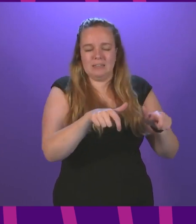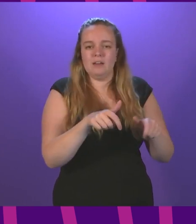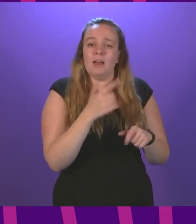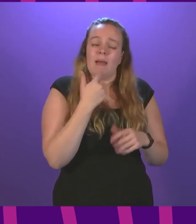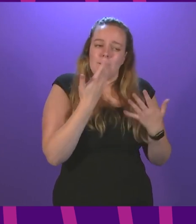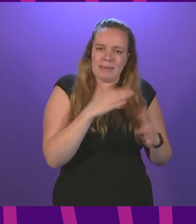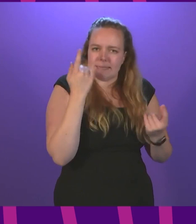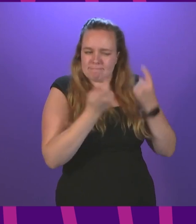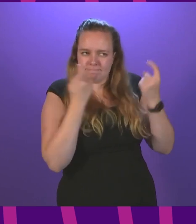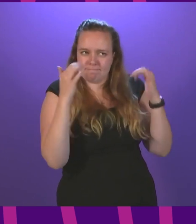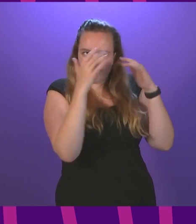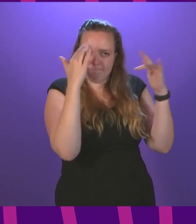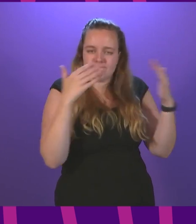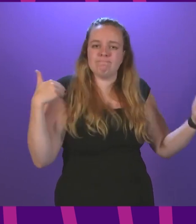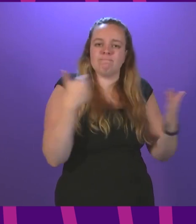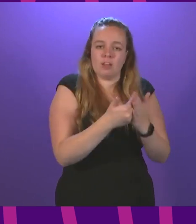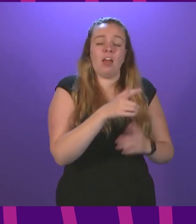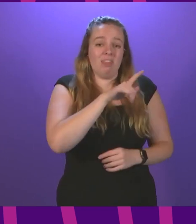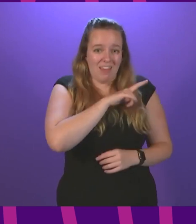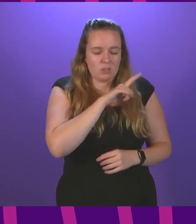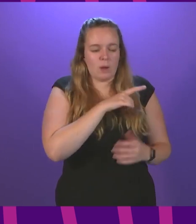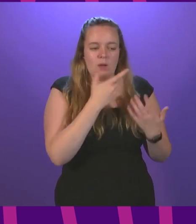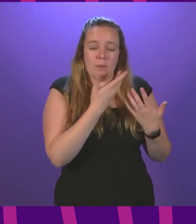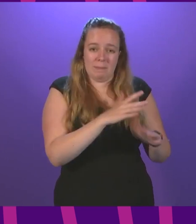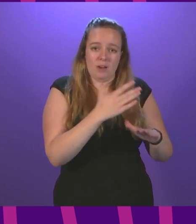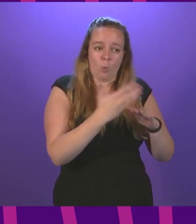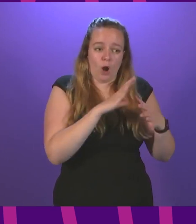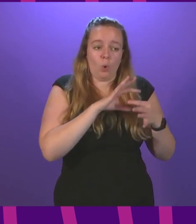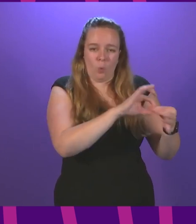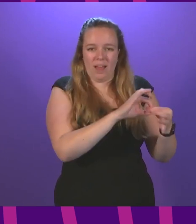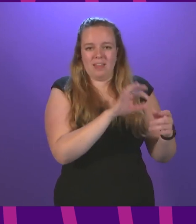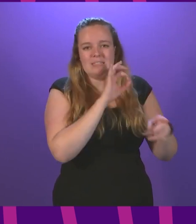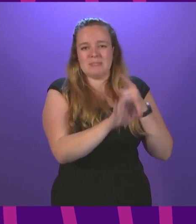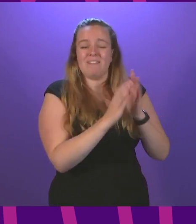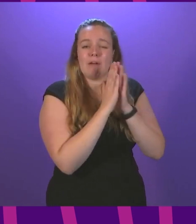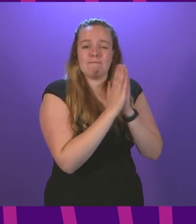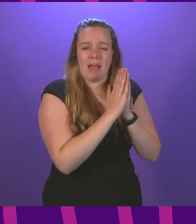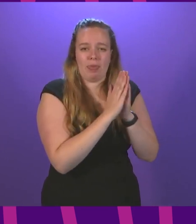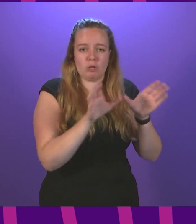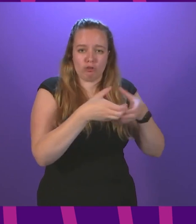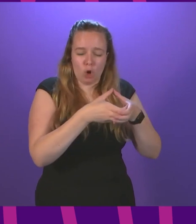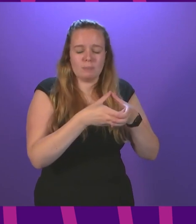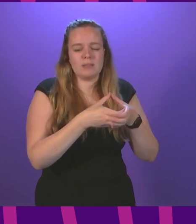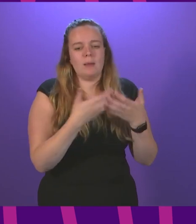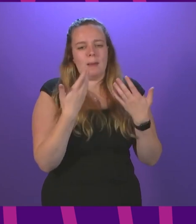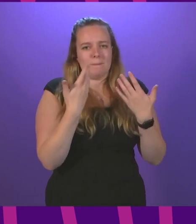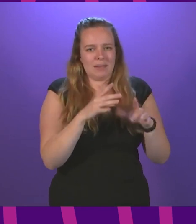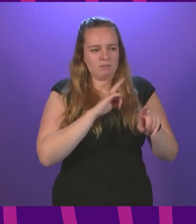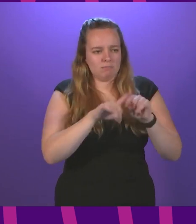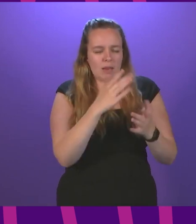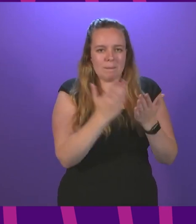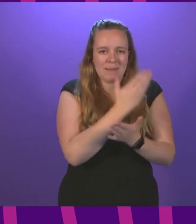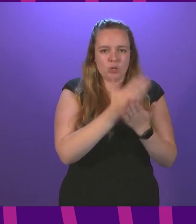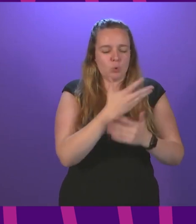consideration all along that's why we have worked for example with particular faith groups it's why we have taken steps to ensure that